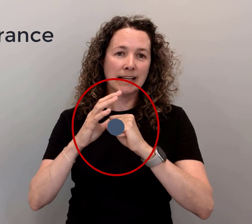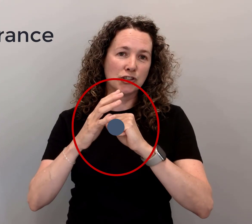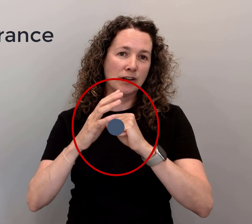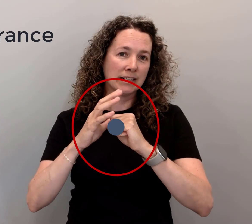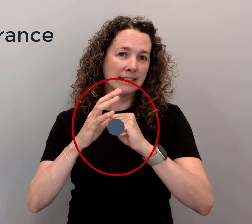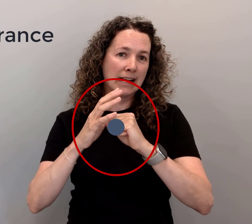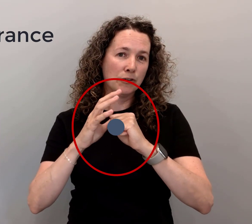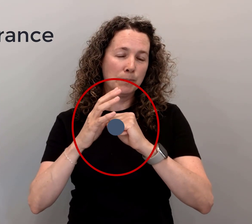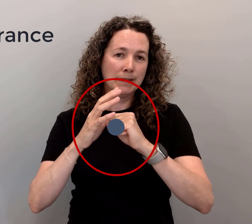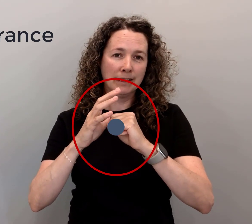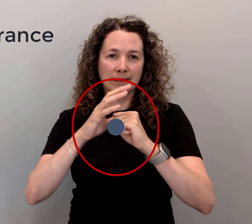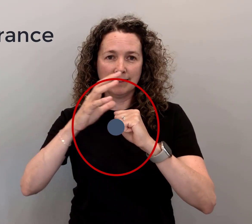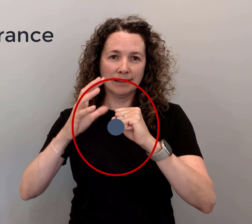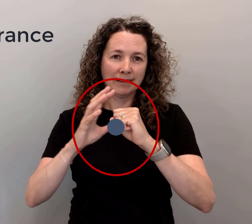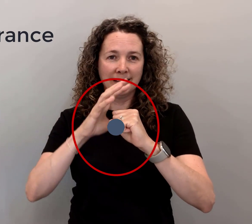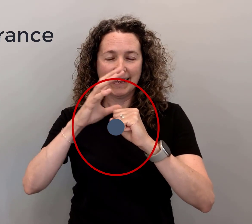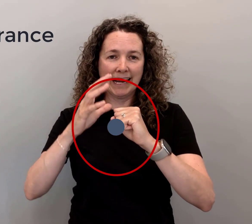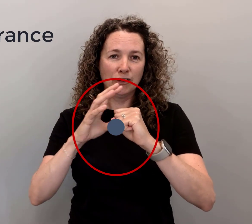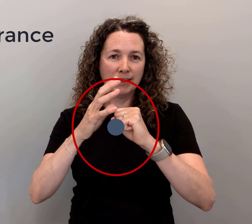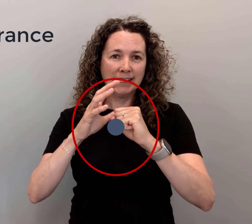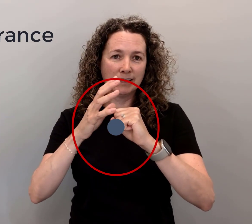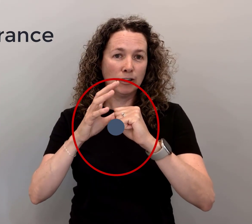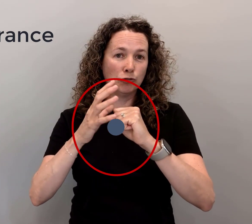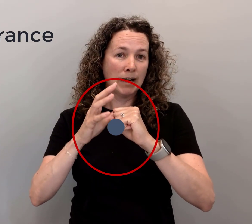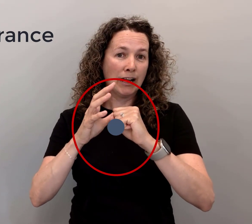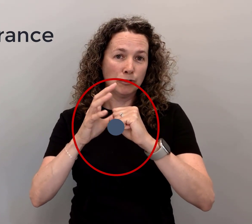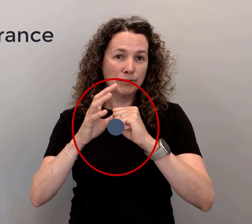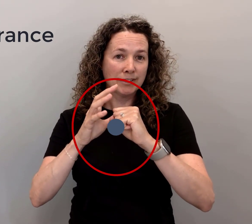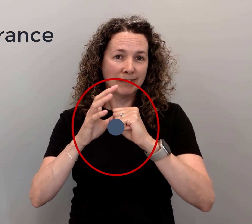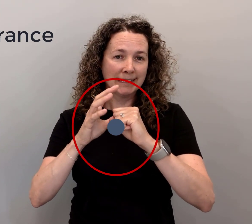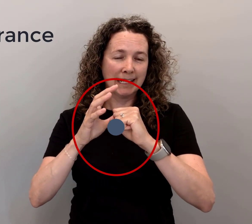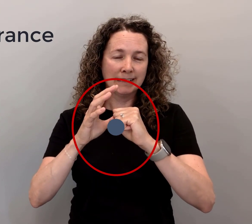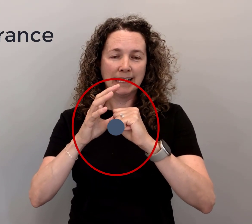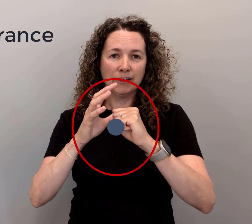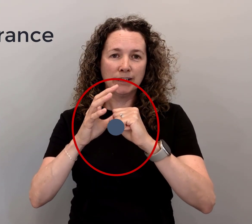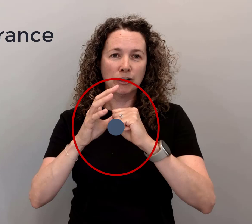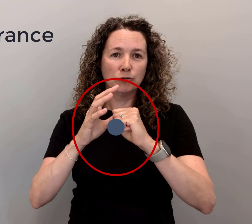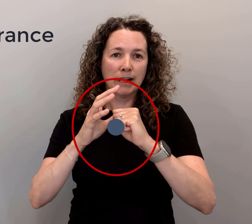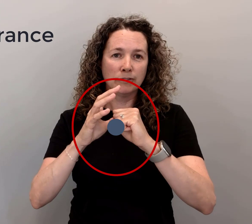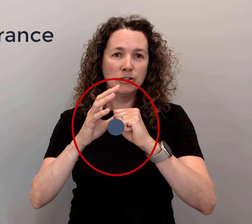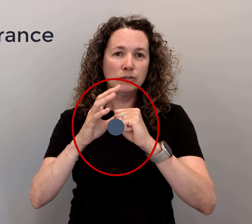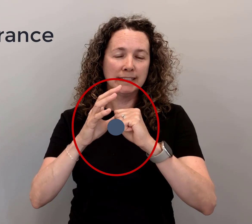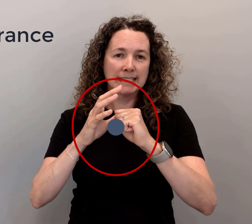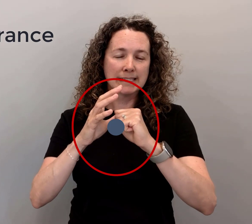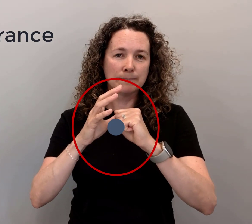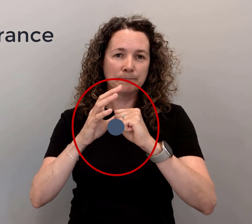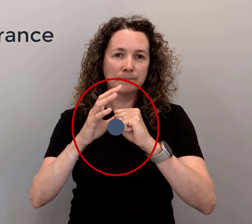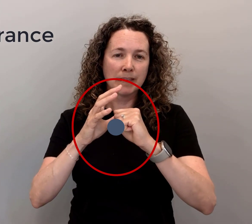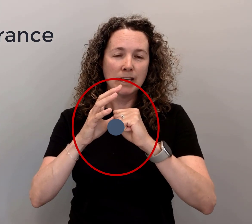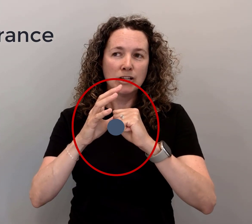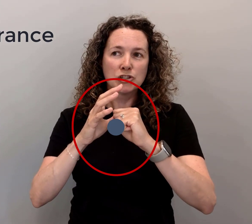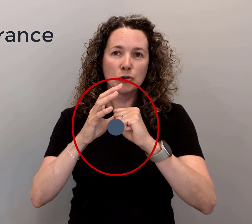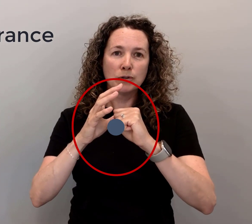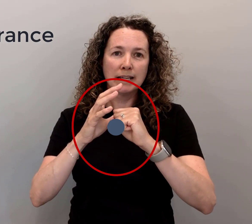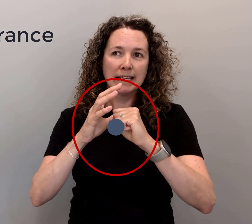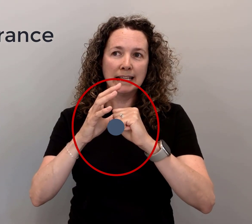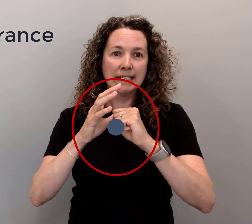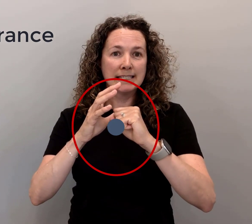electron cloud being the area around, right, that area around the nucleus. So in